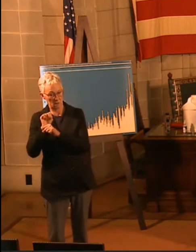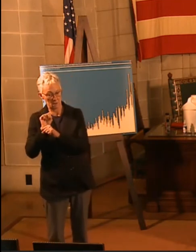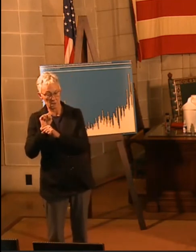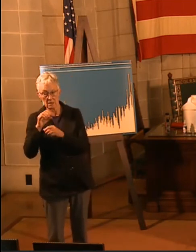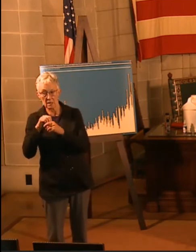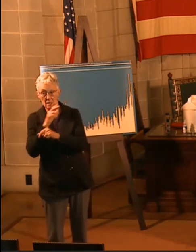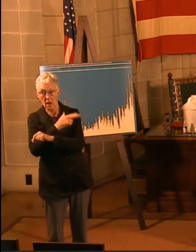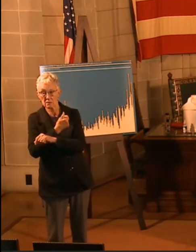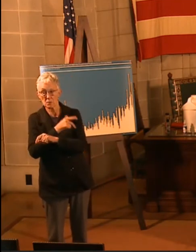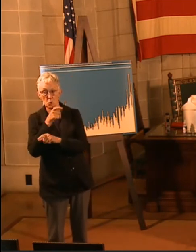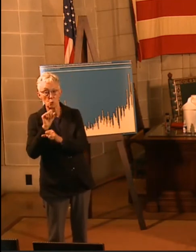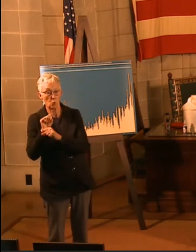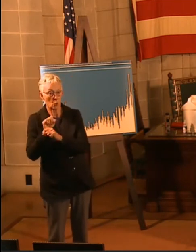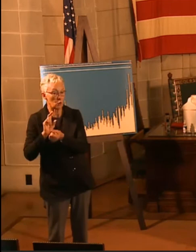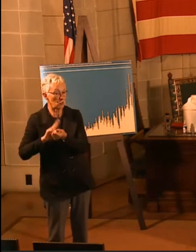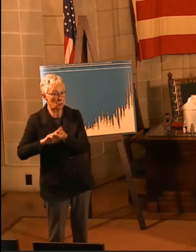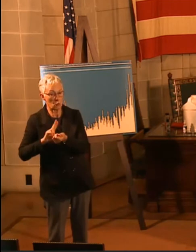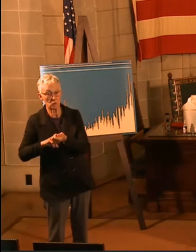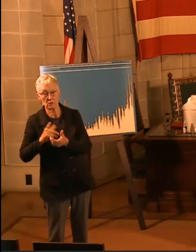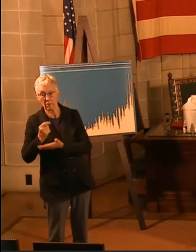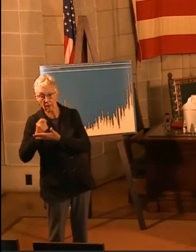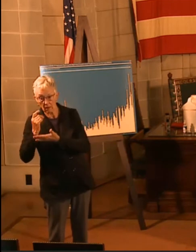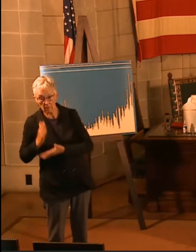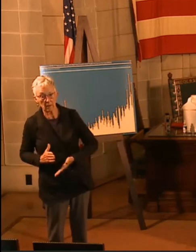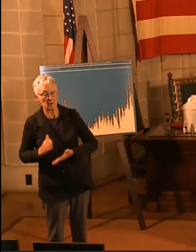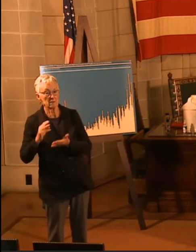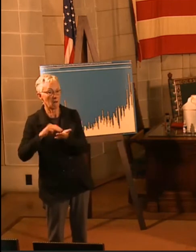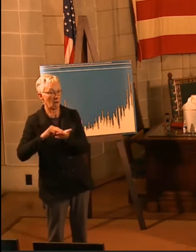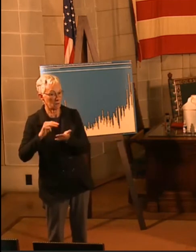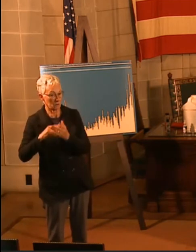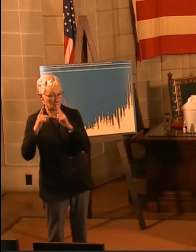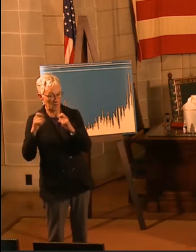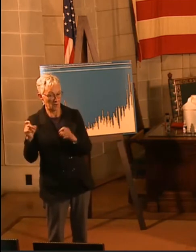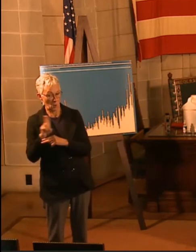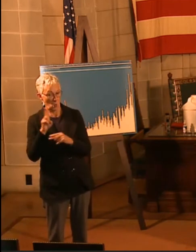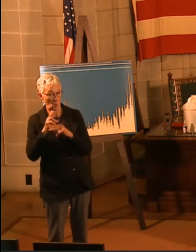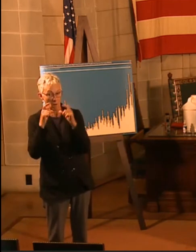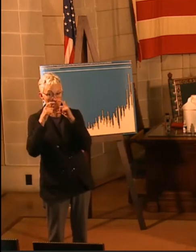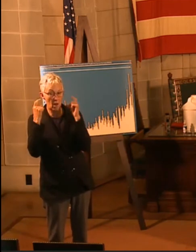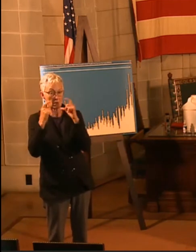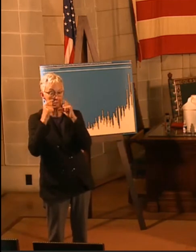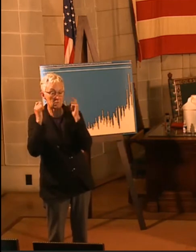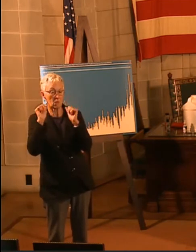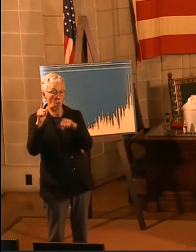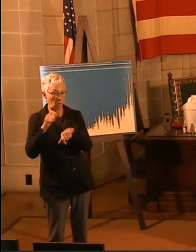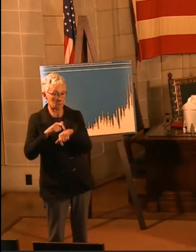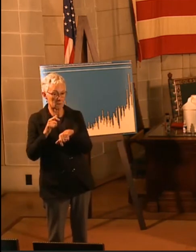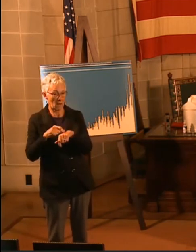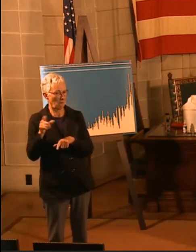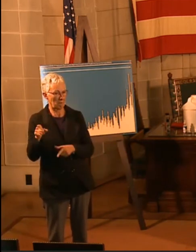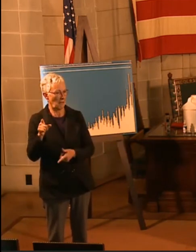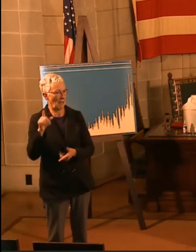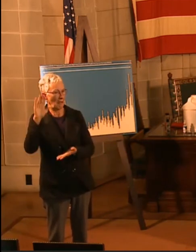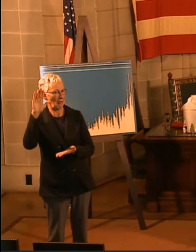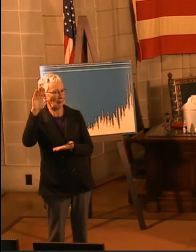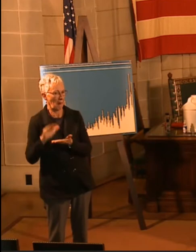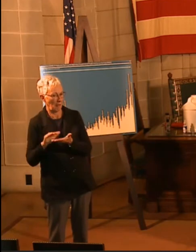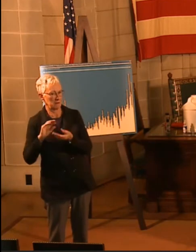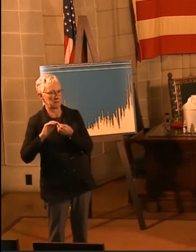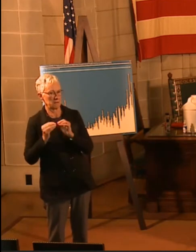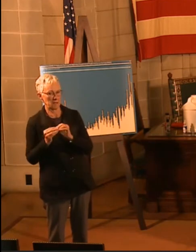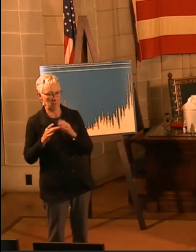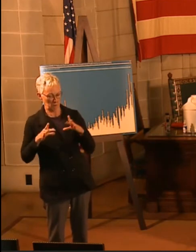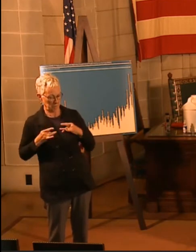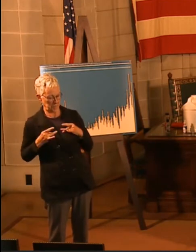those policies of universal masking. So, again, the key is preventing spread from these